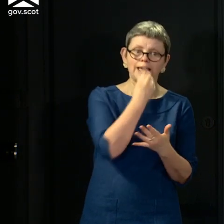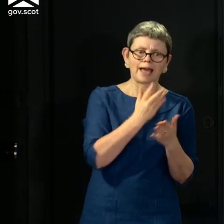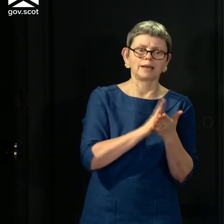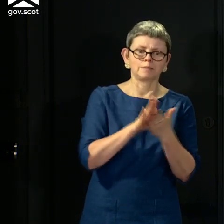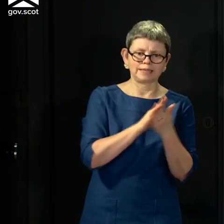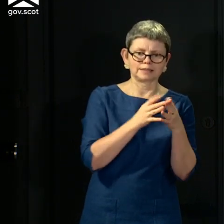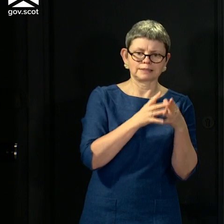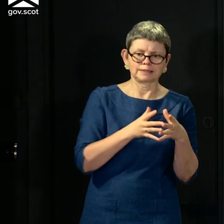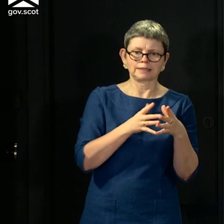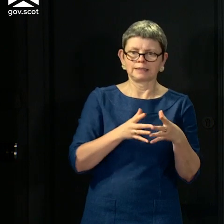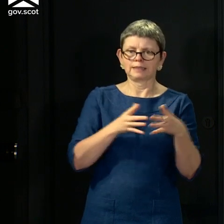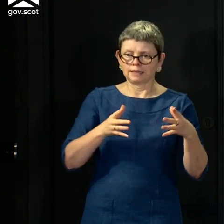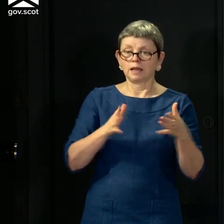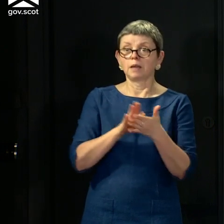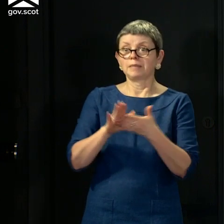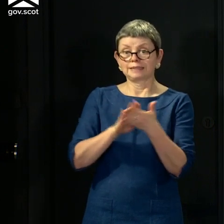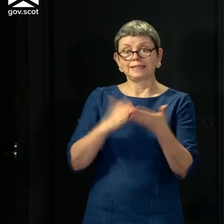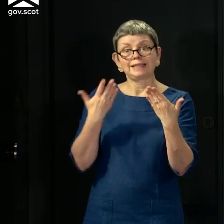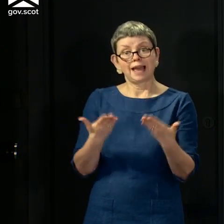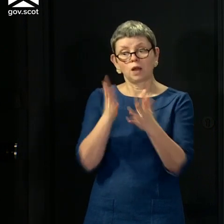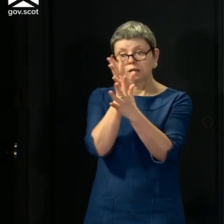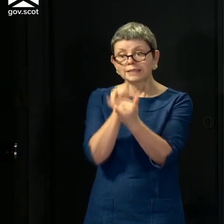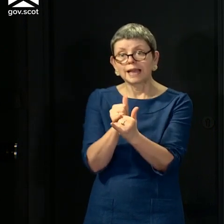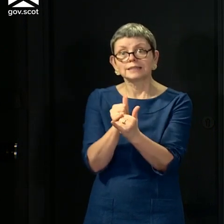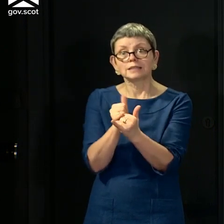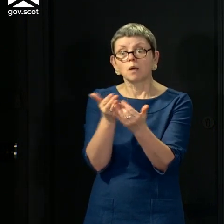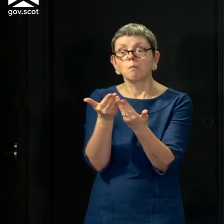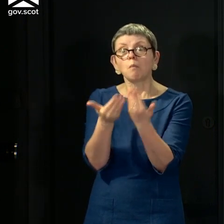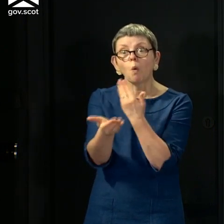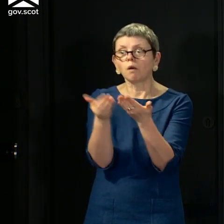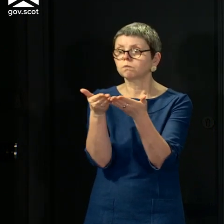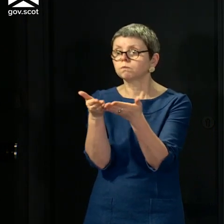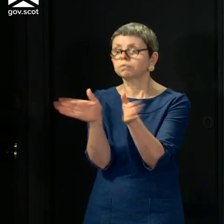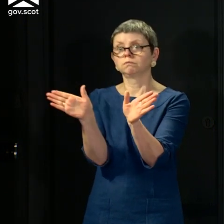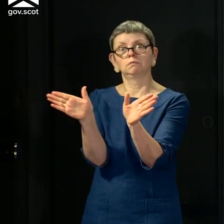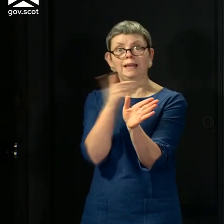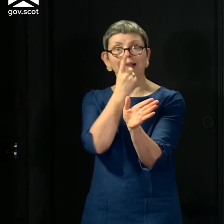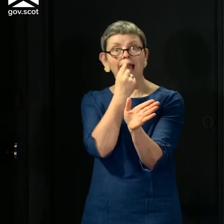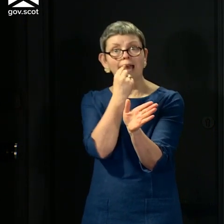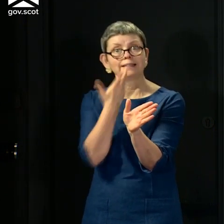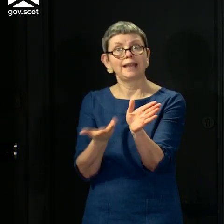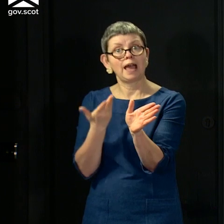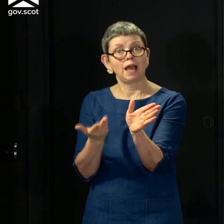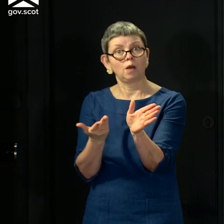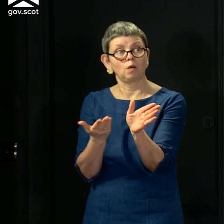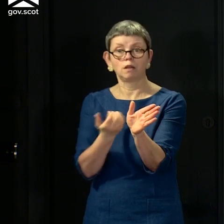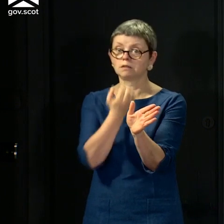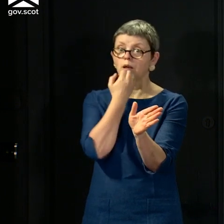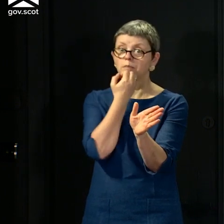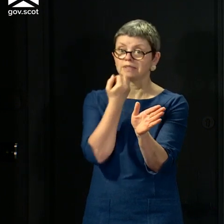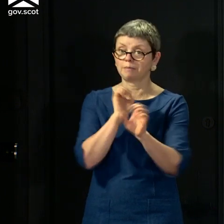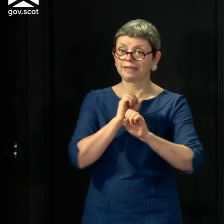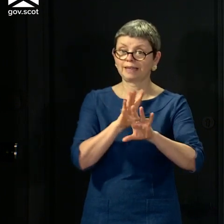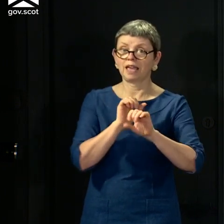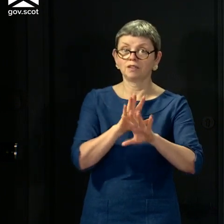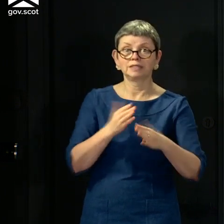for testing. And that process that you saw from the figures I gave you today, the scale of the progress we've made. I mean, I said it earlier on